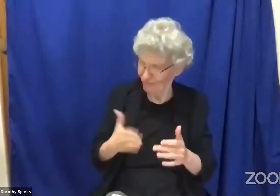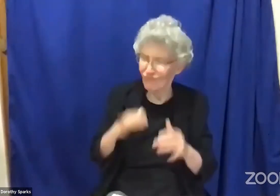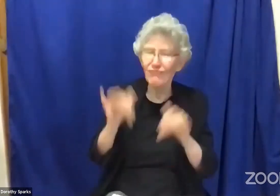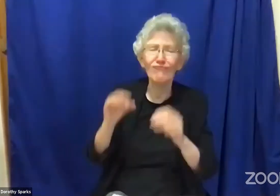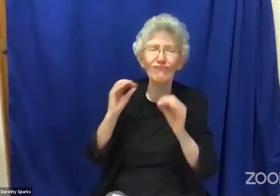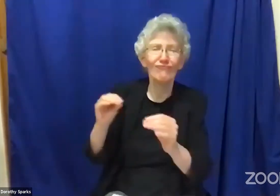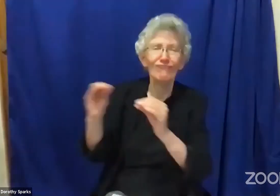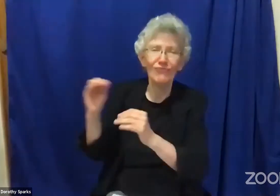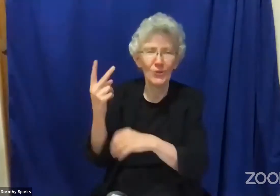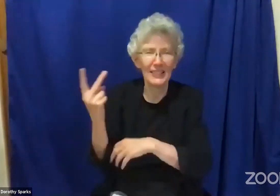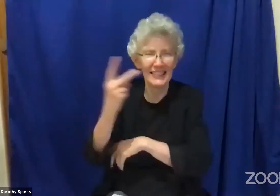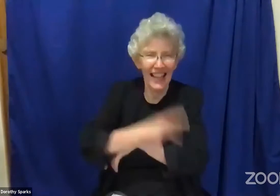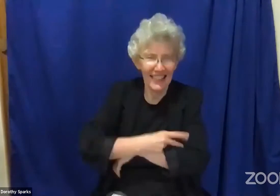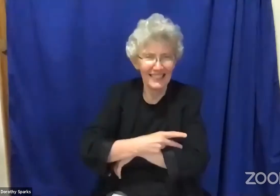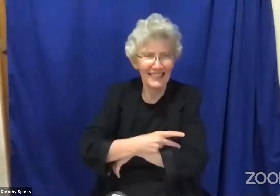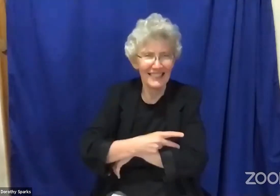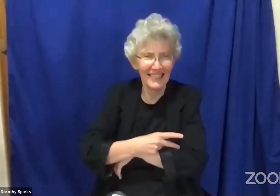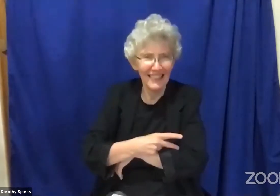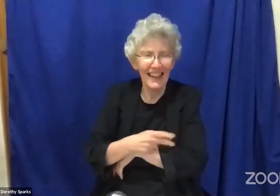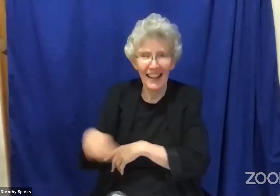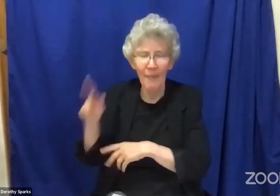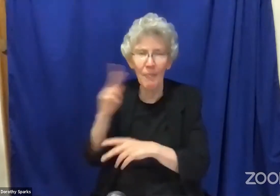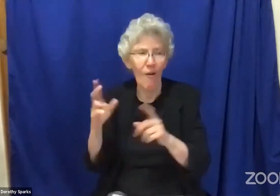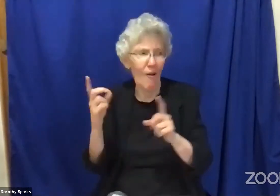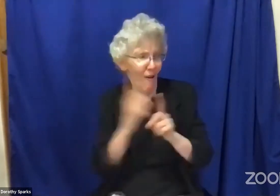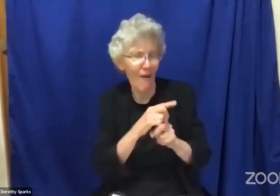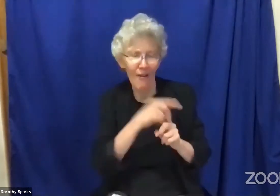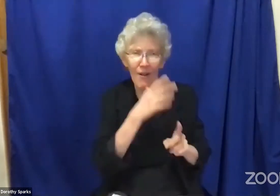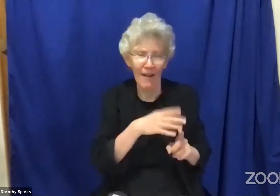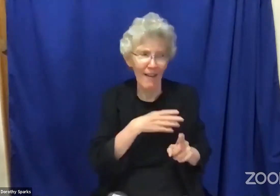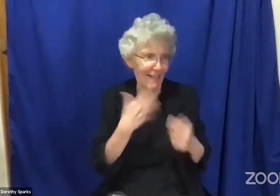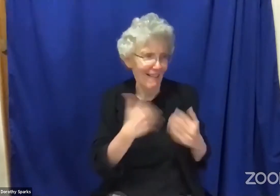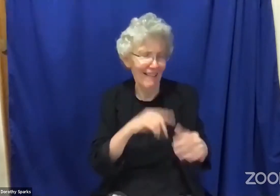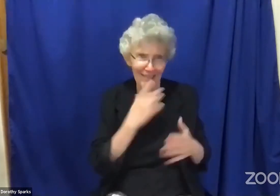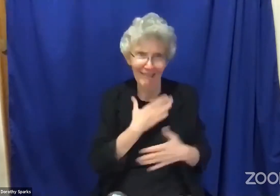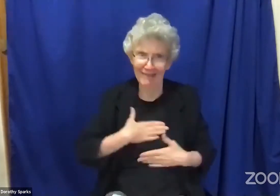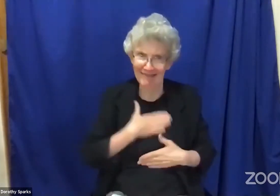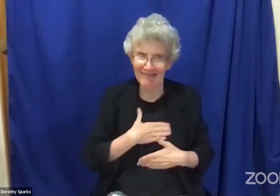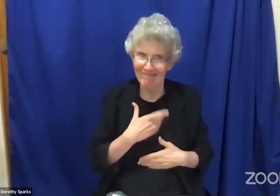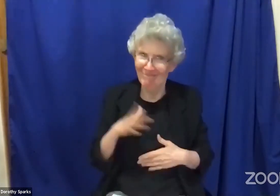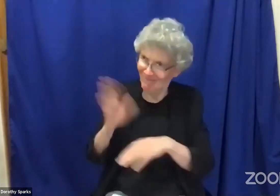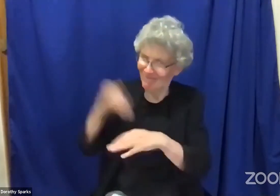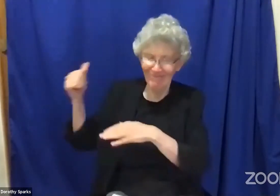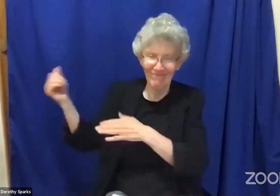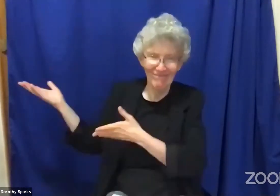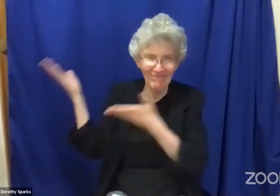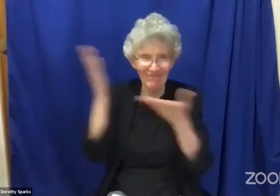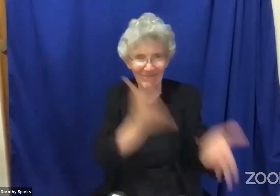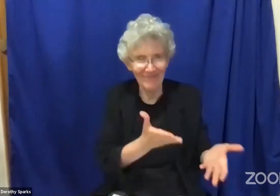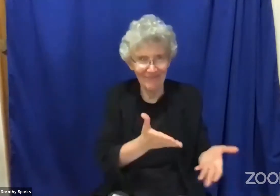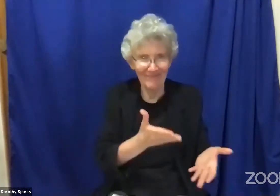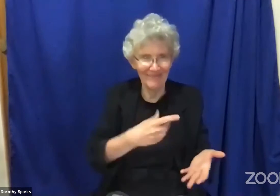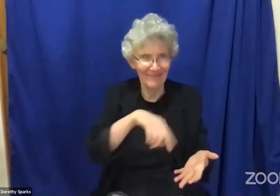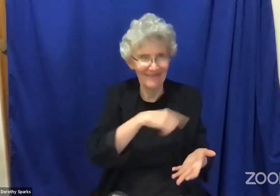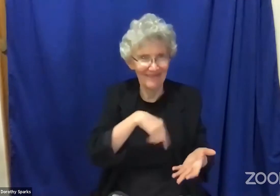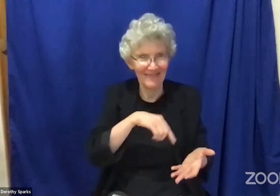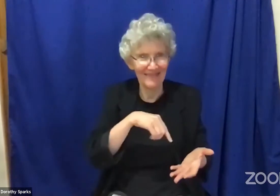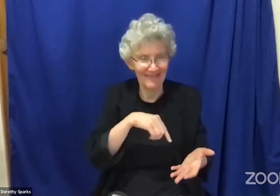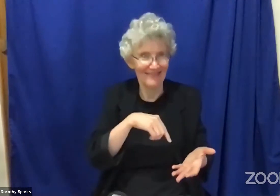back to meet with him and he stayed for two days to continue to share God's wisdom and